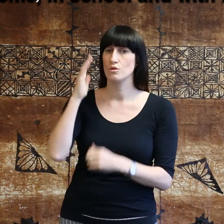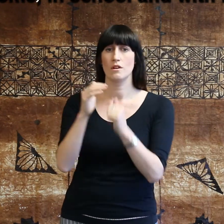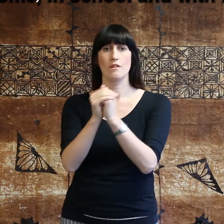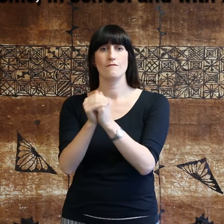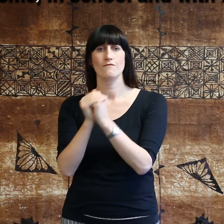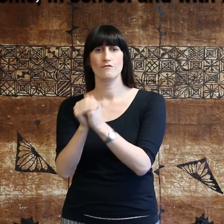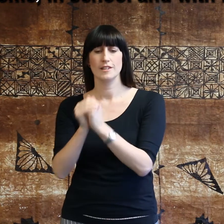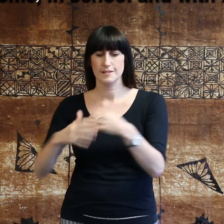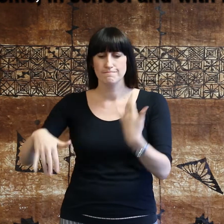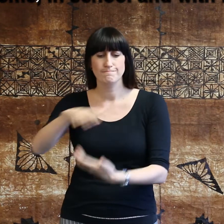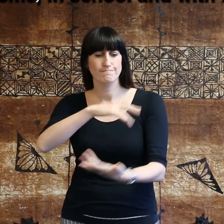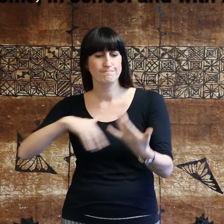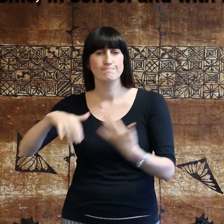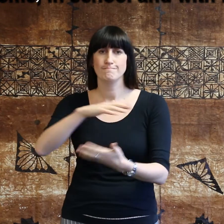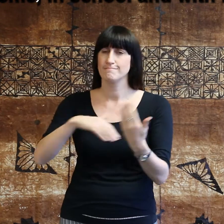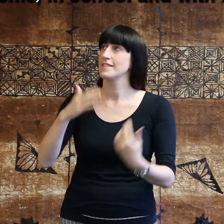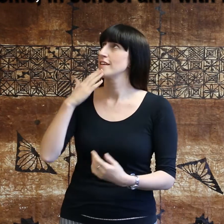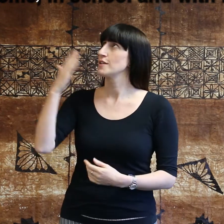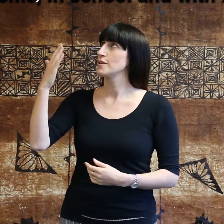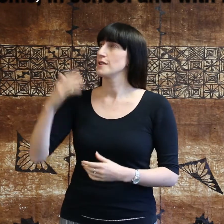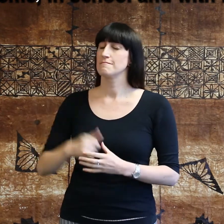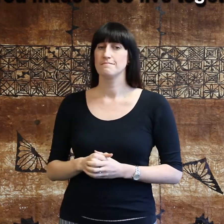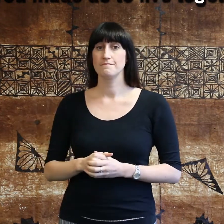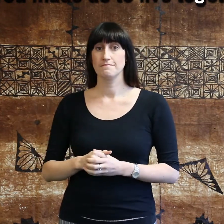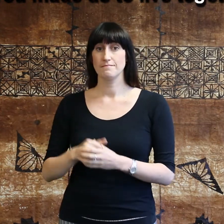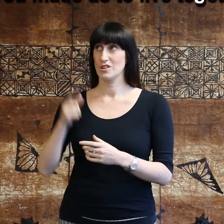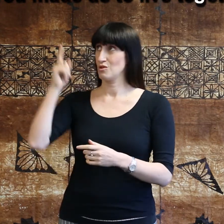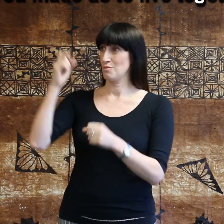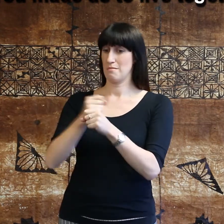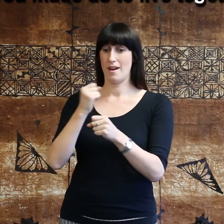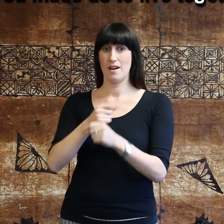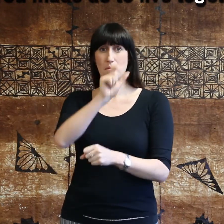and with friends. You made us to live together.